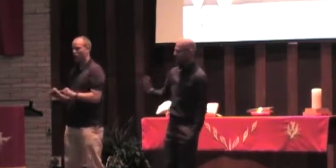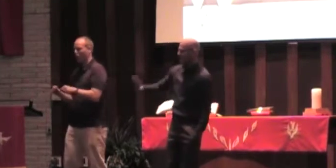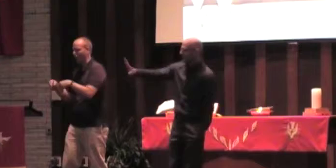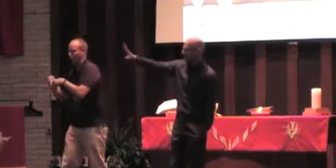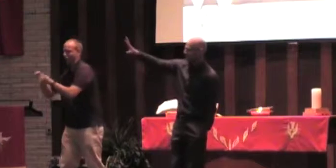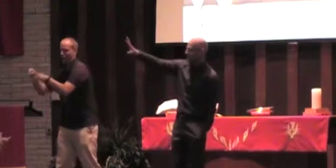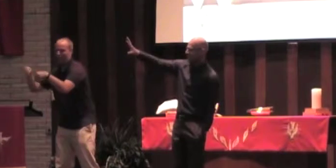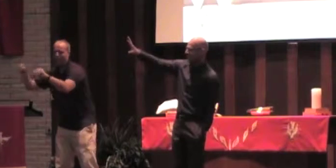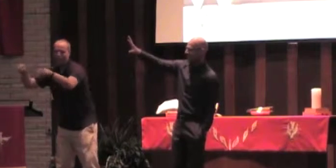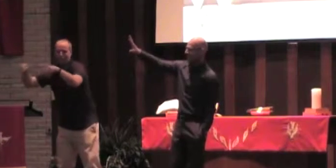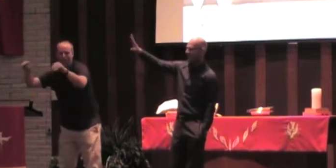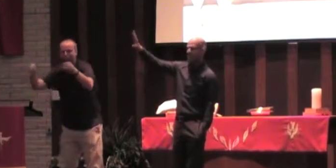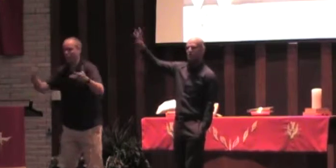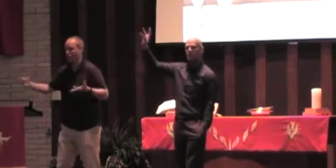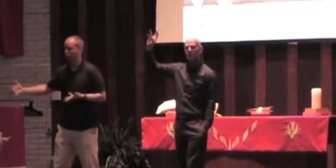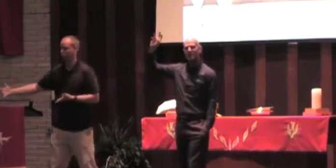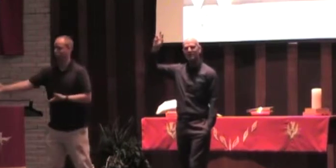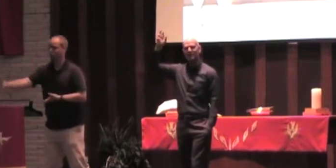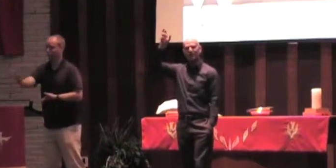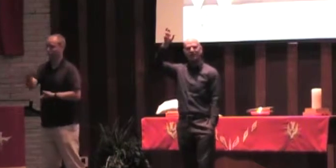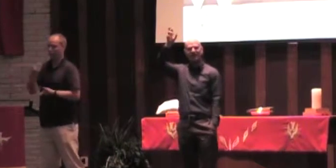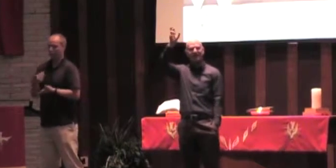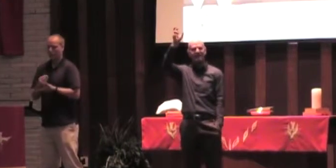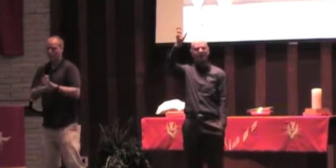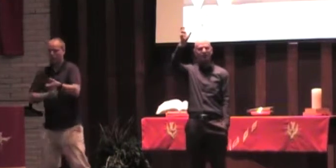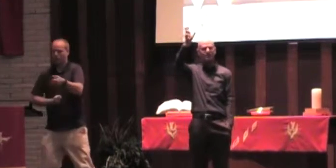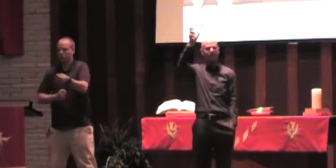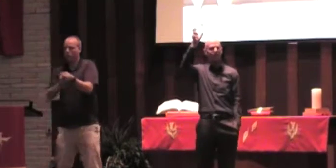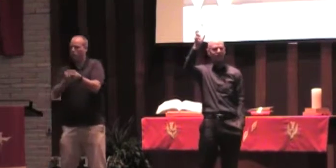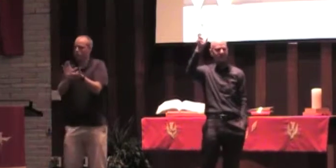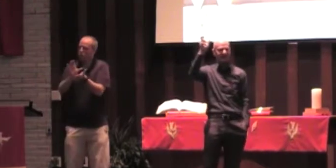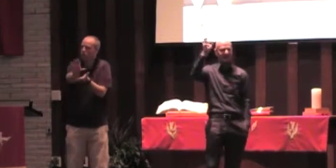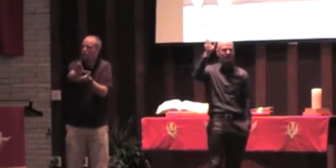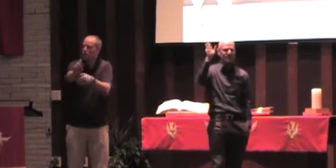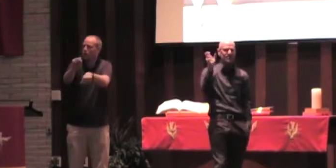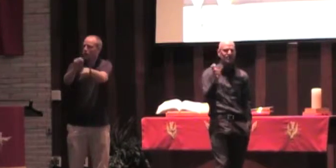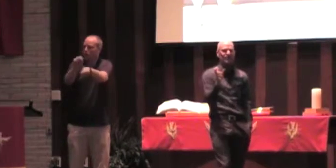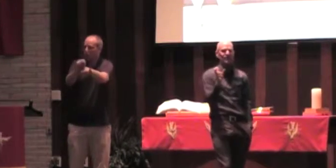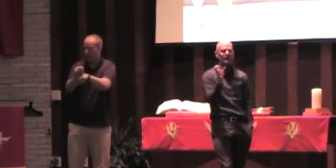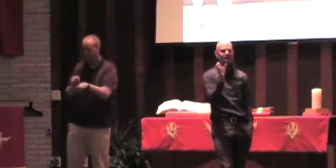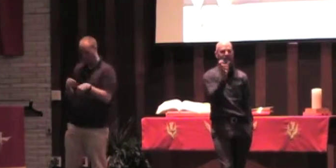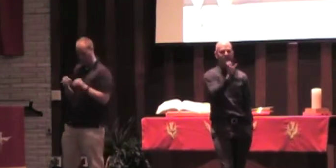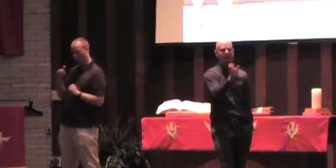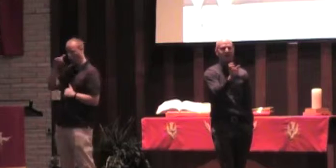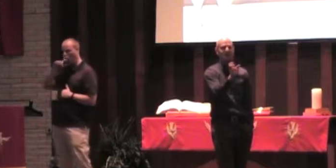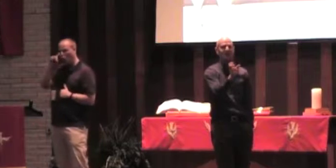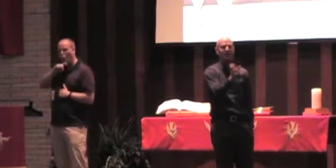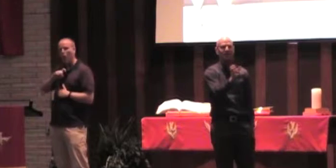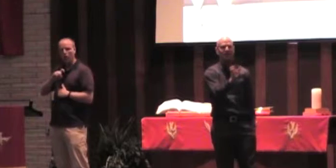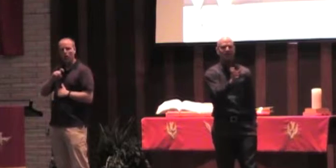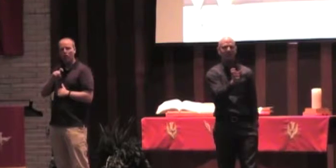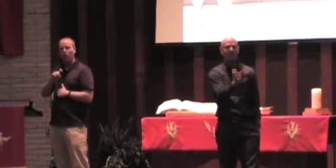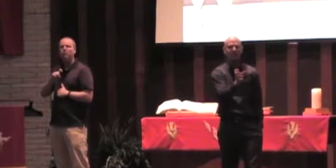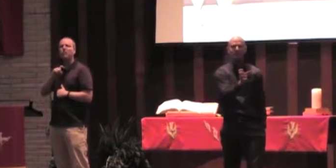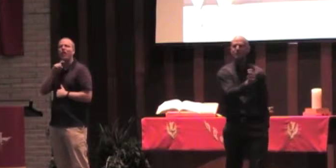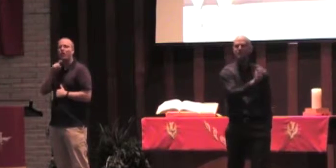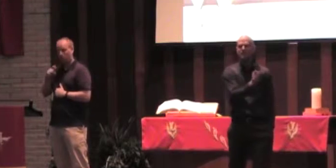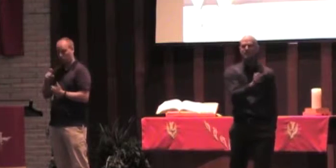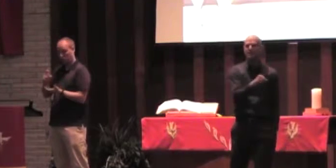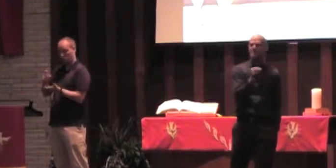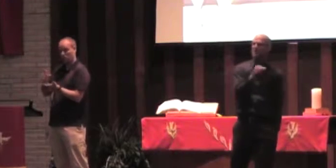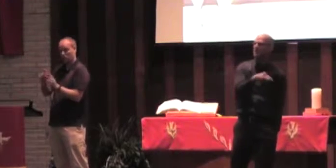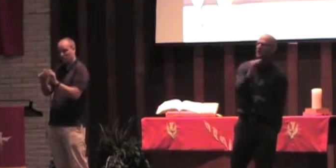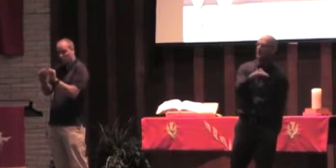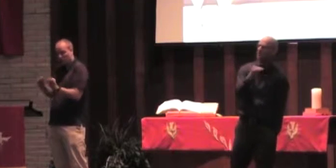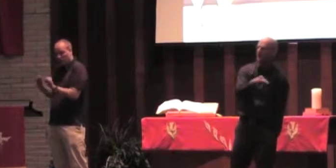with all the silver needed, and they sold these little pagan dolls of Artemis, these little silver figurines. But guess what? Because of the